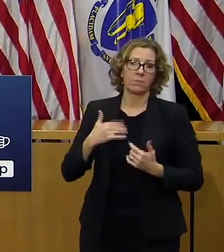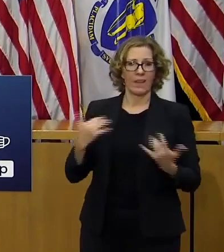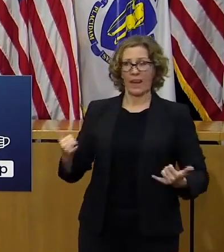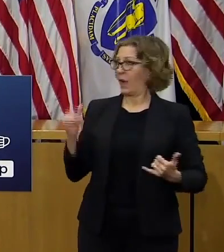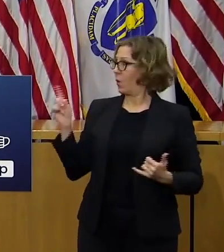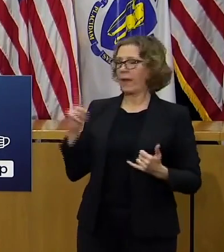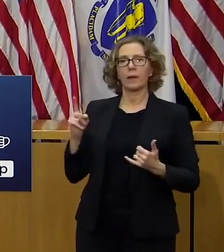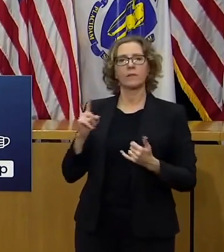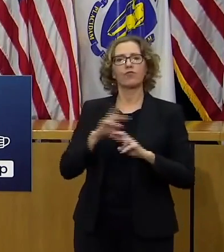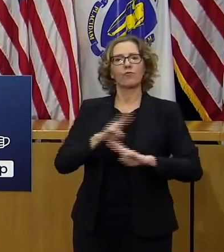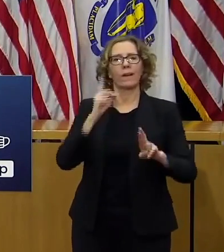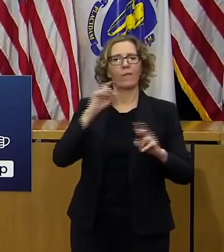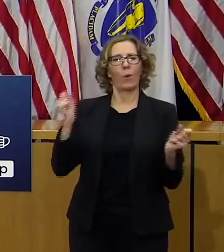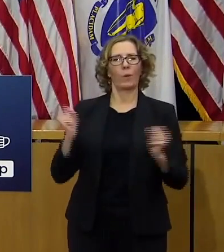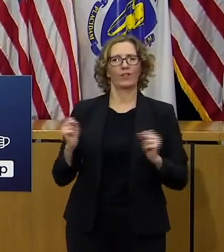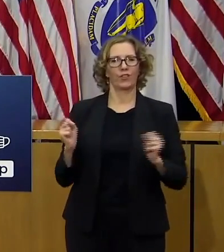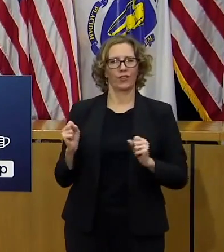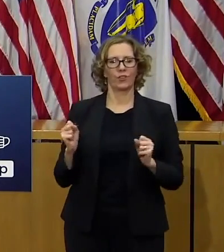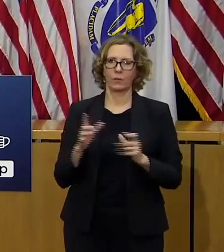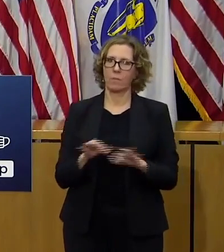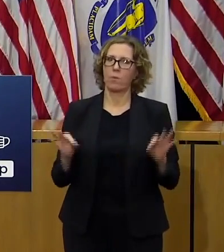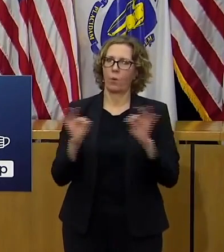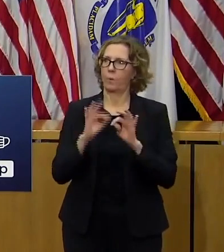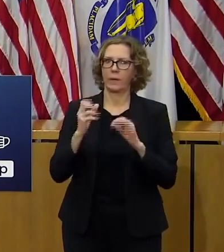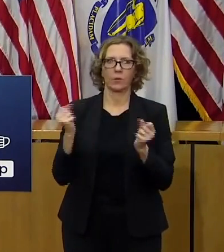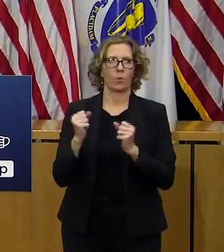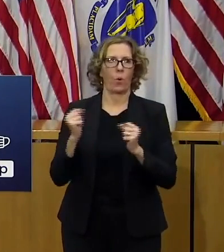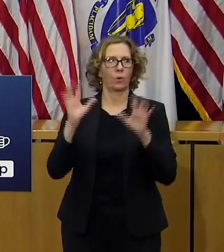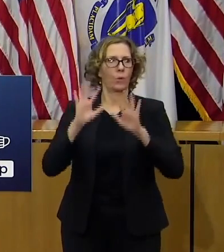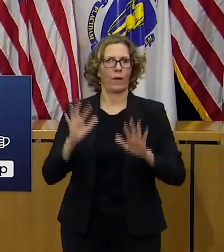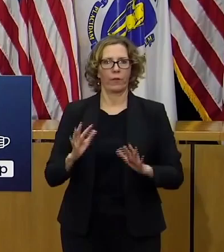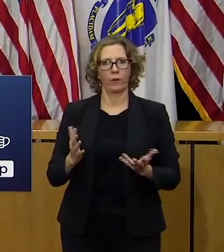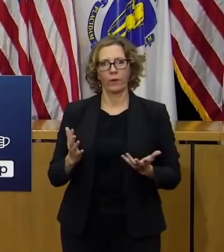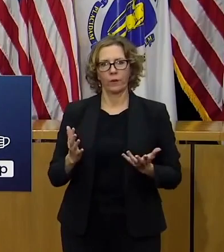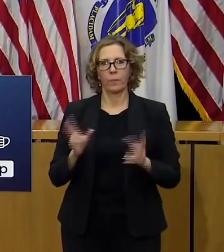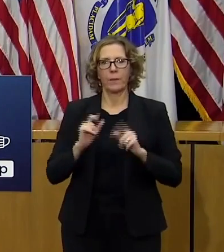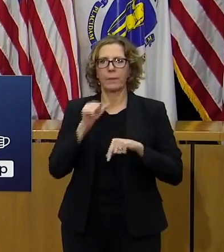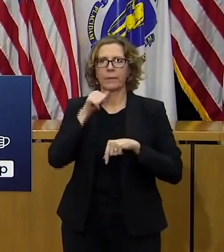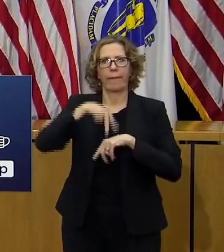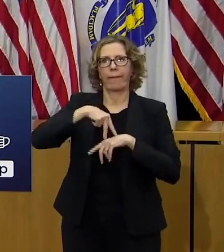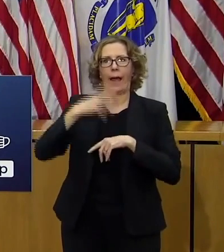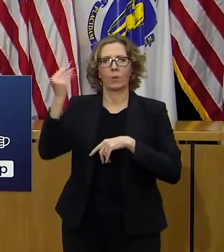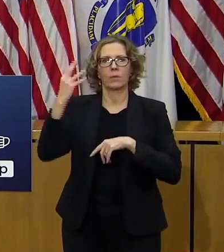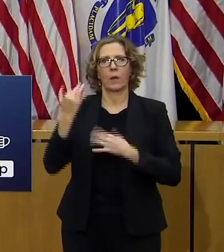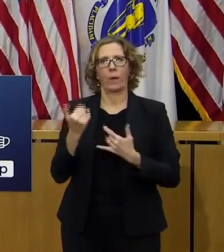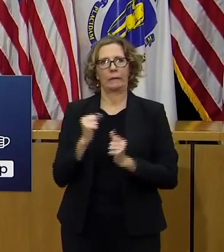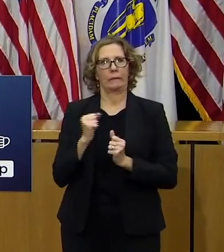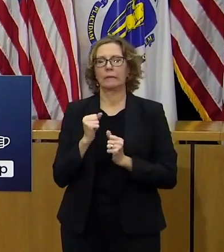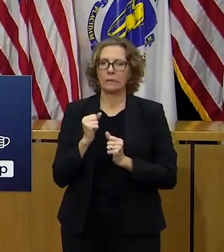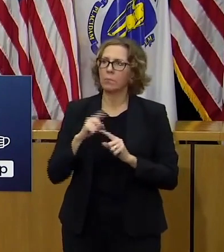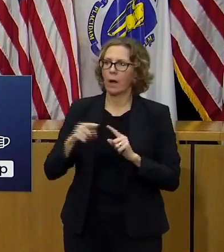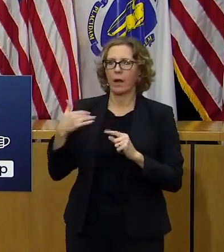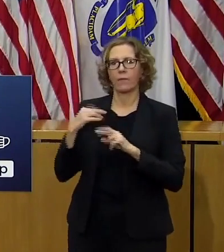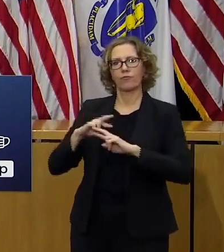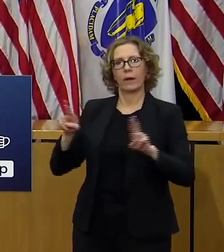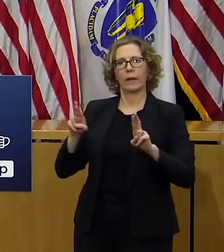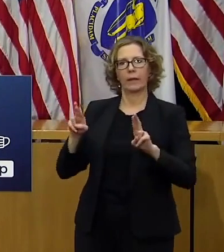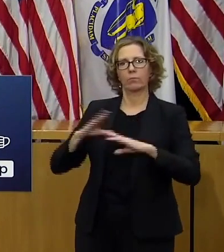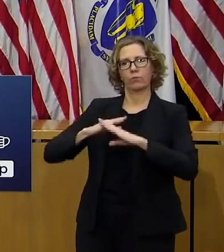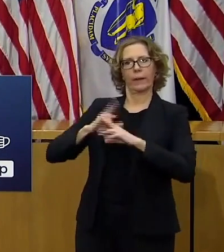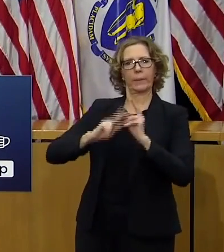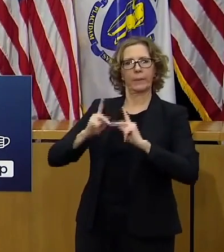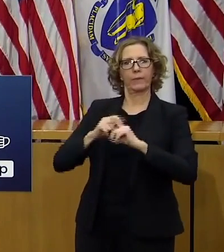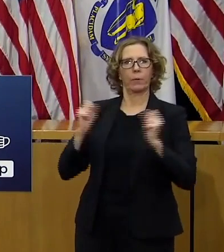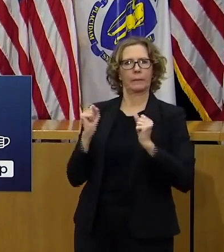winterized which is one of the most important things for us coming out of the gate on this and the second is uh it's a much broader distribution